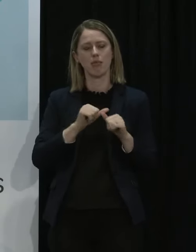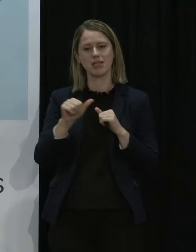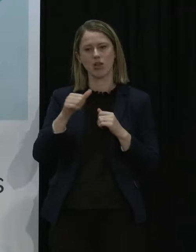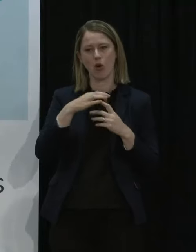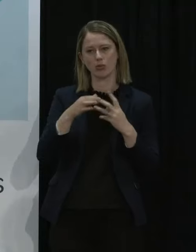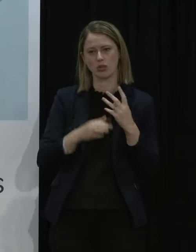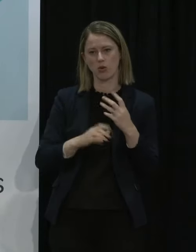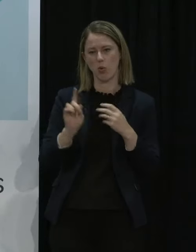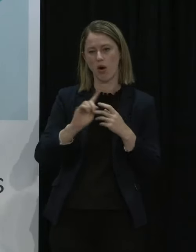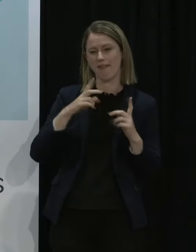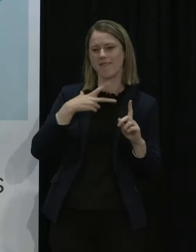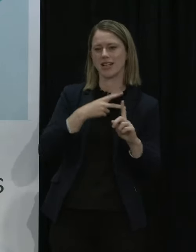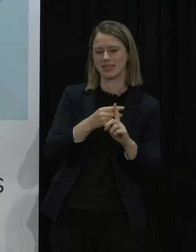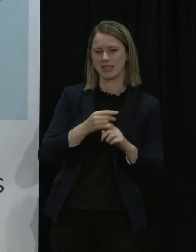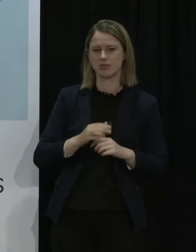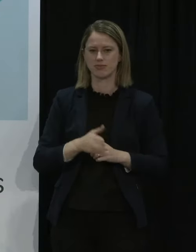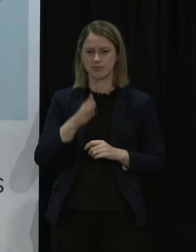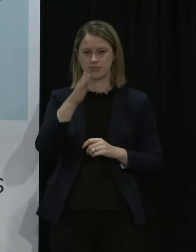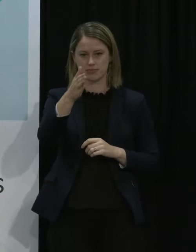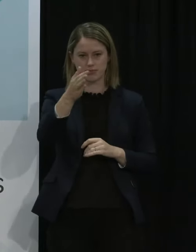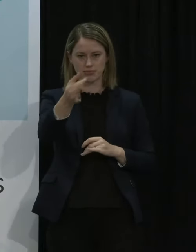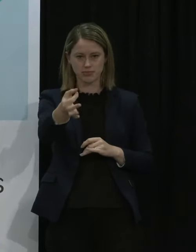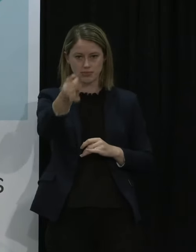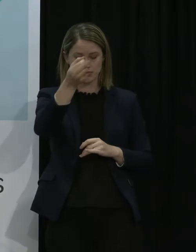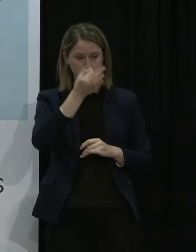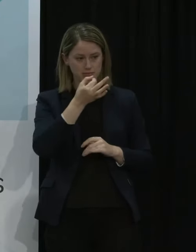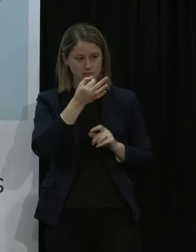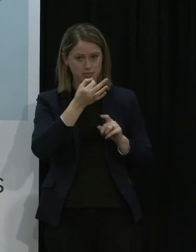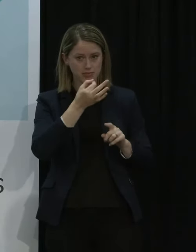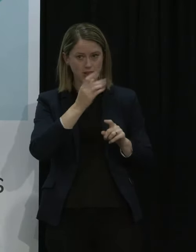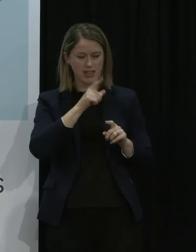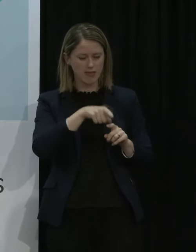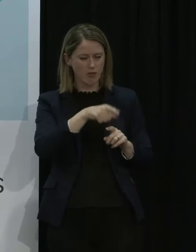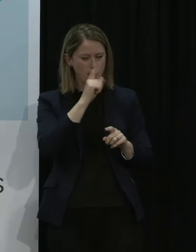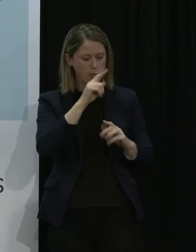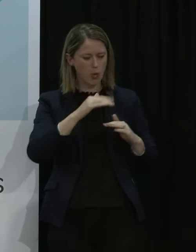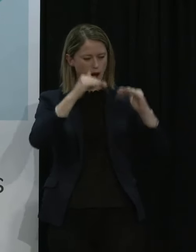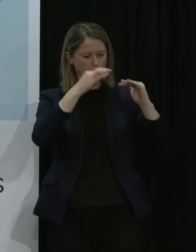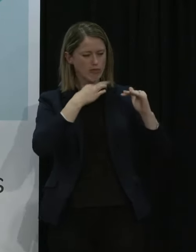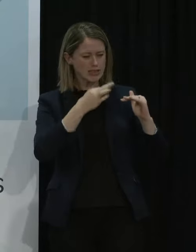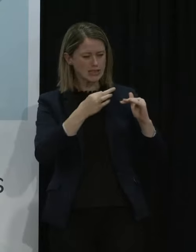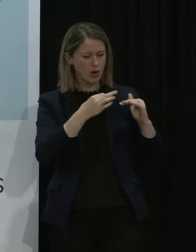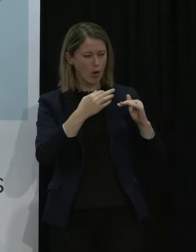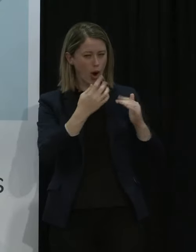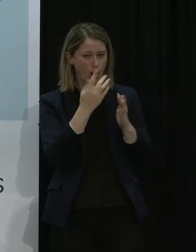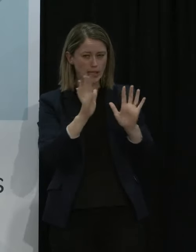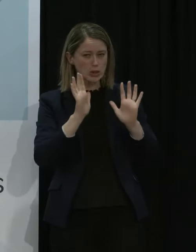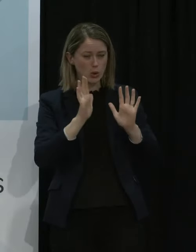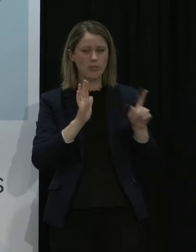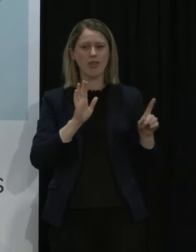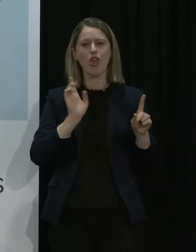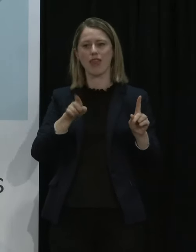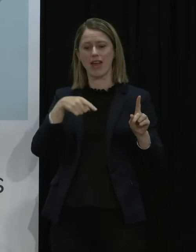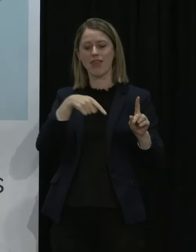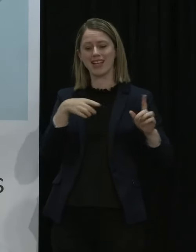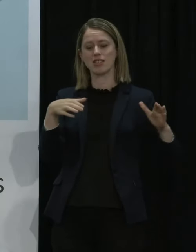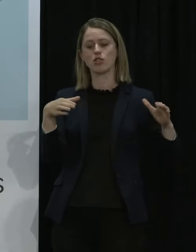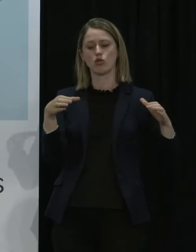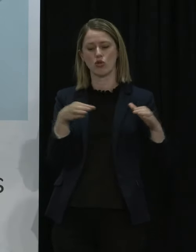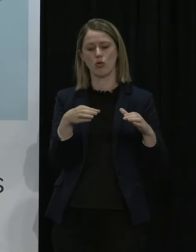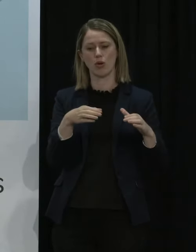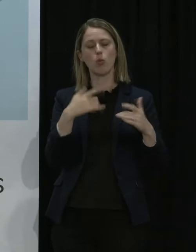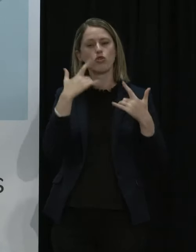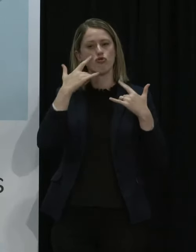is available to everybody is vaccination and it would be specifically for the high risk people who get it that's the group that it's been